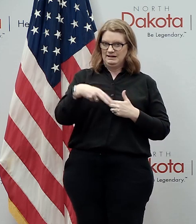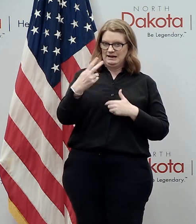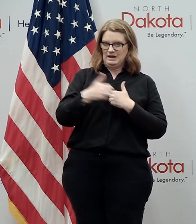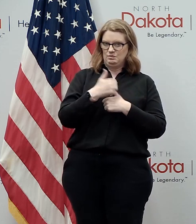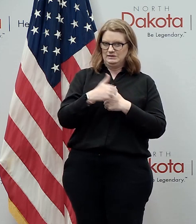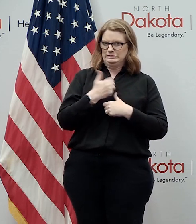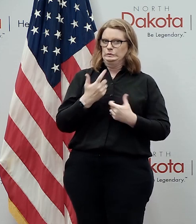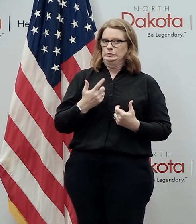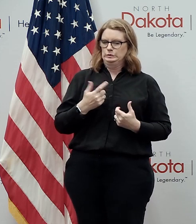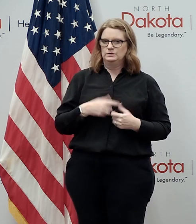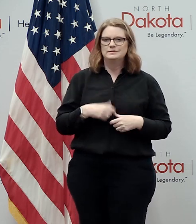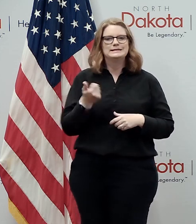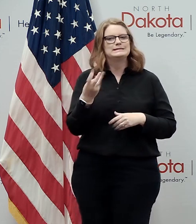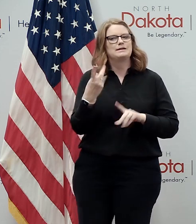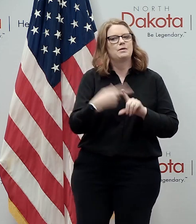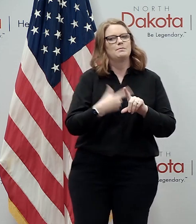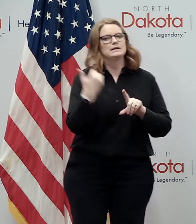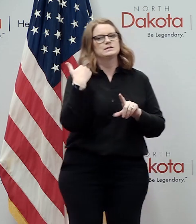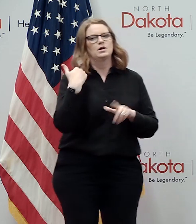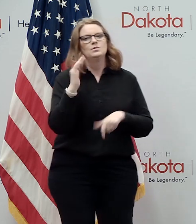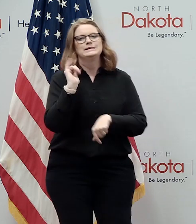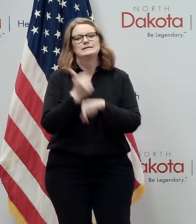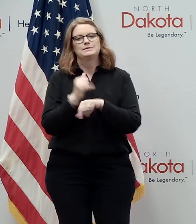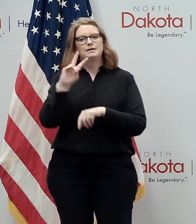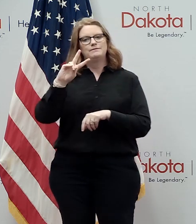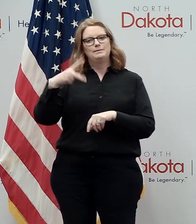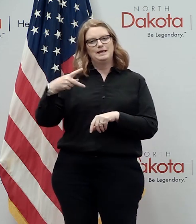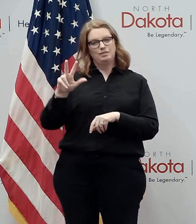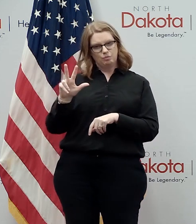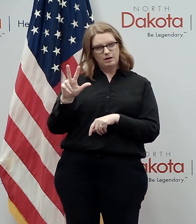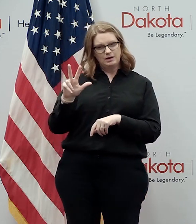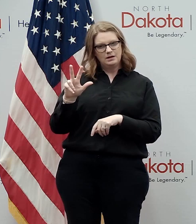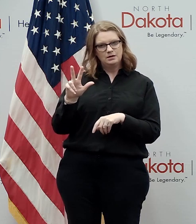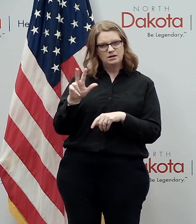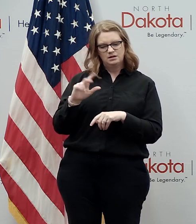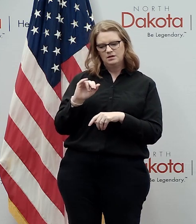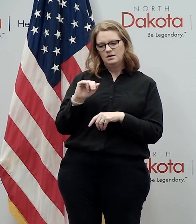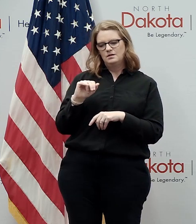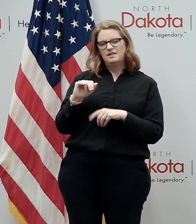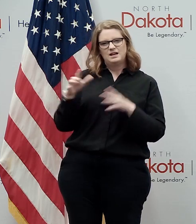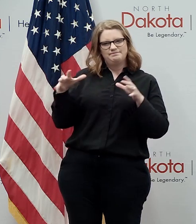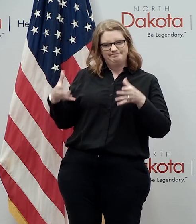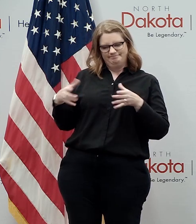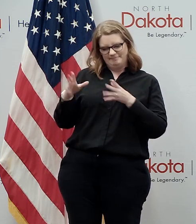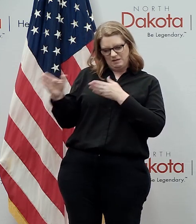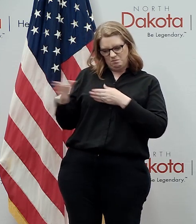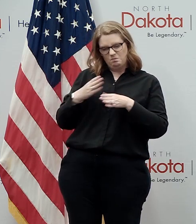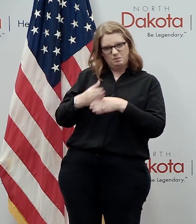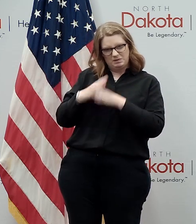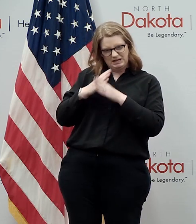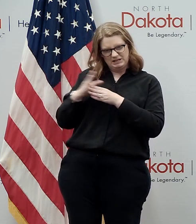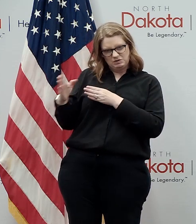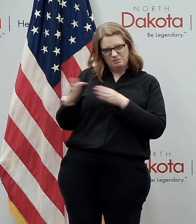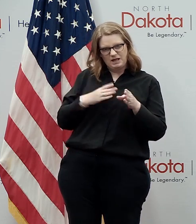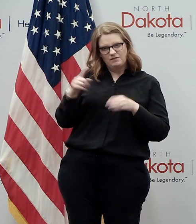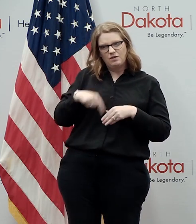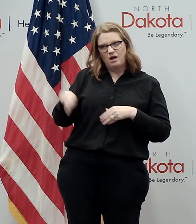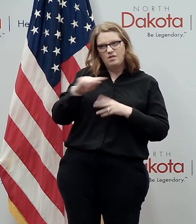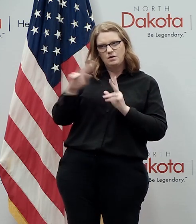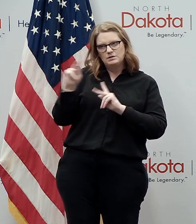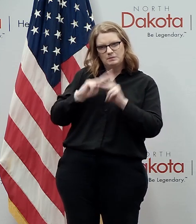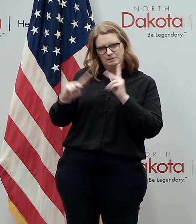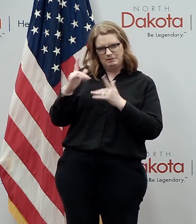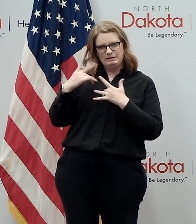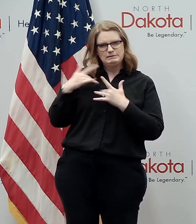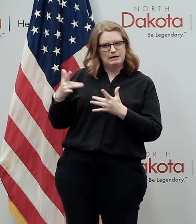several months ago we created the the vp3 the vulnerable population protection plan as we called it led by chris